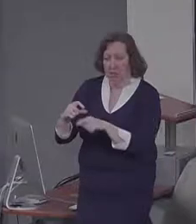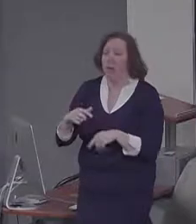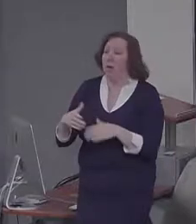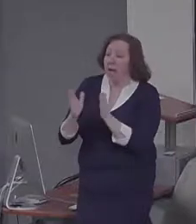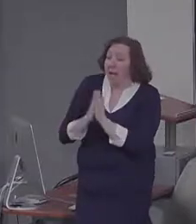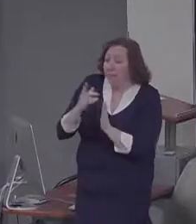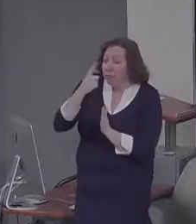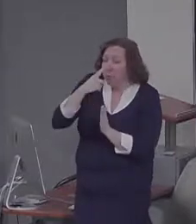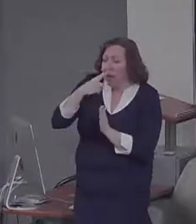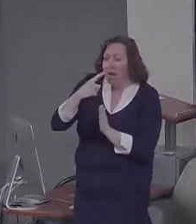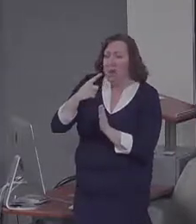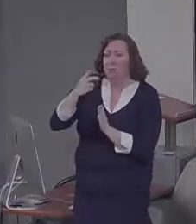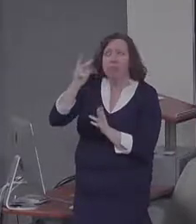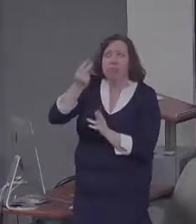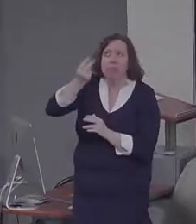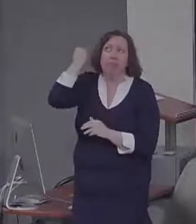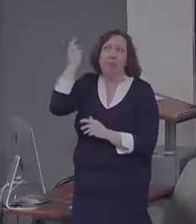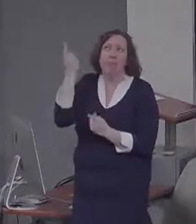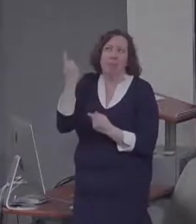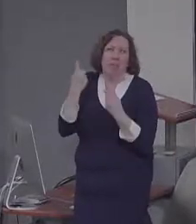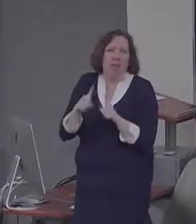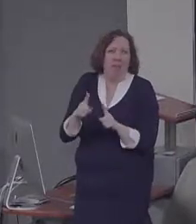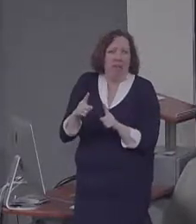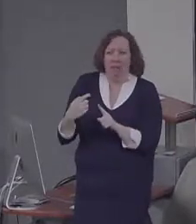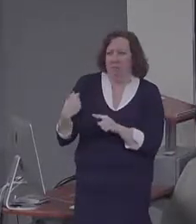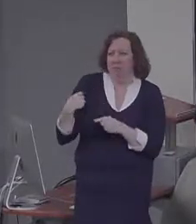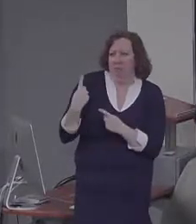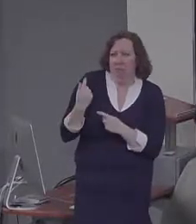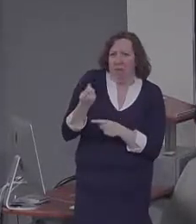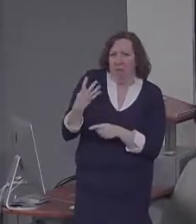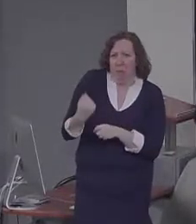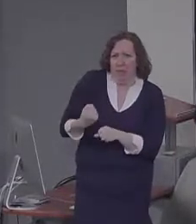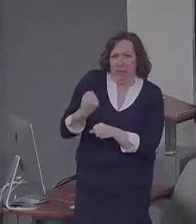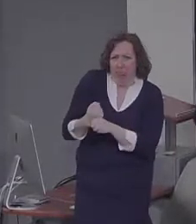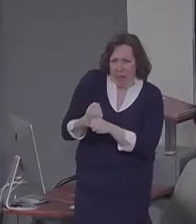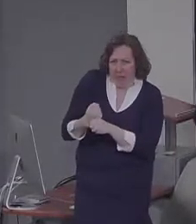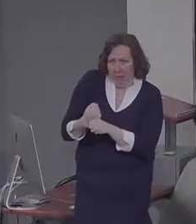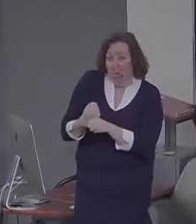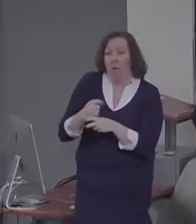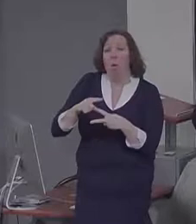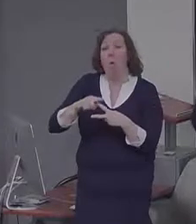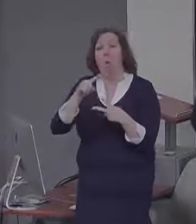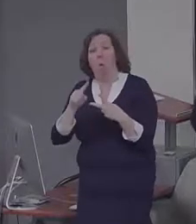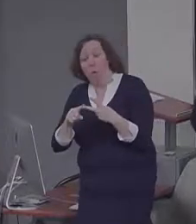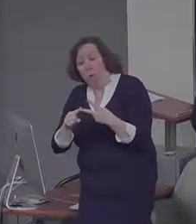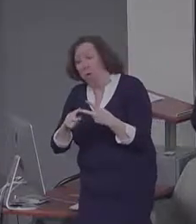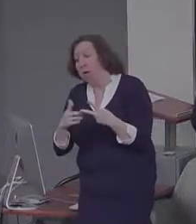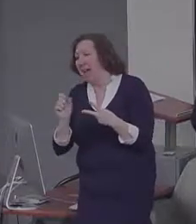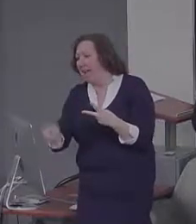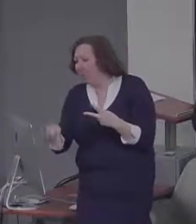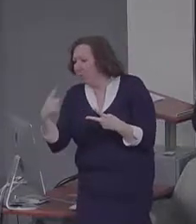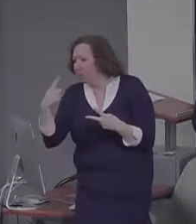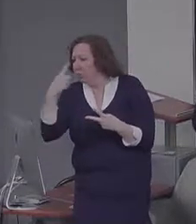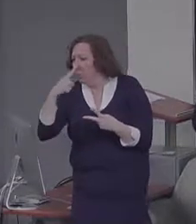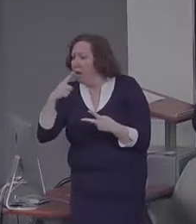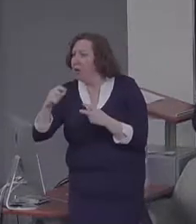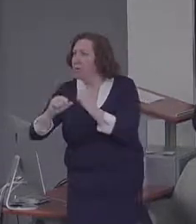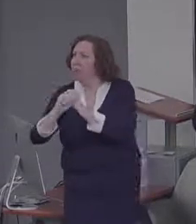couple of years, or to imagine a plausible future experience related to the Q word, something that might